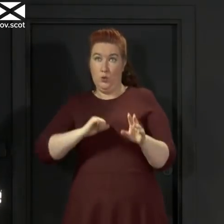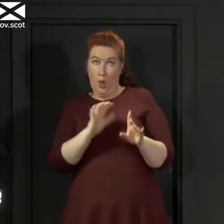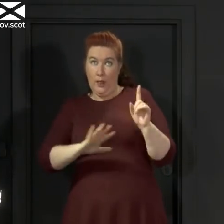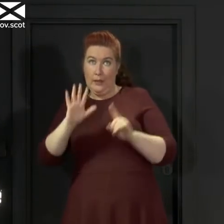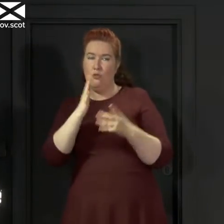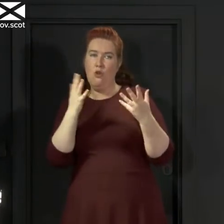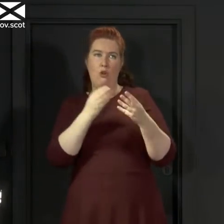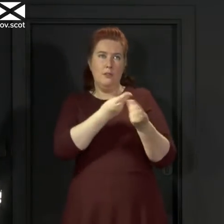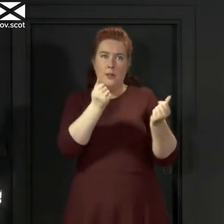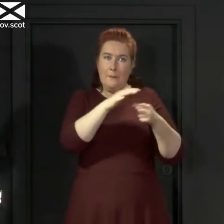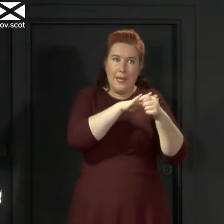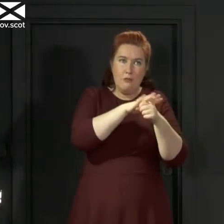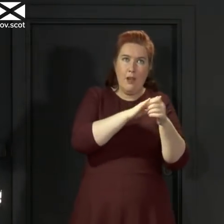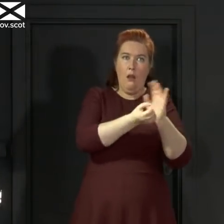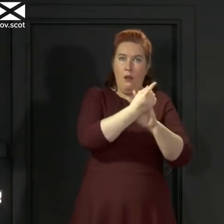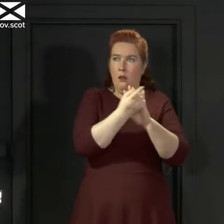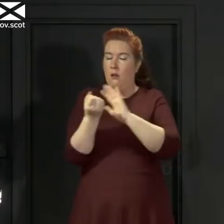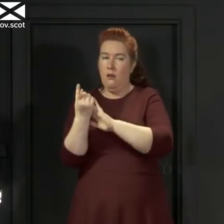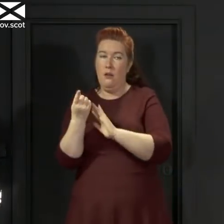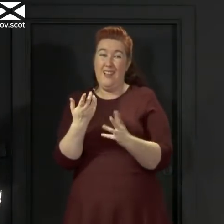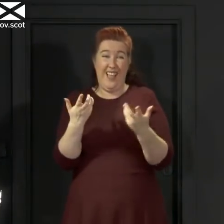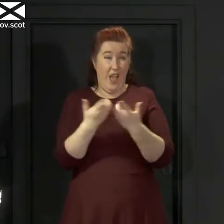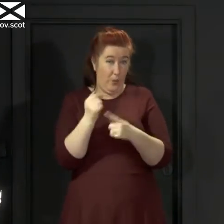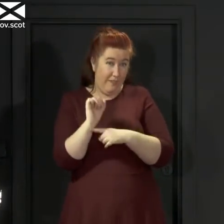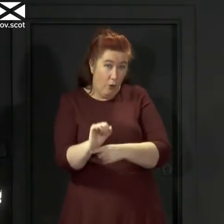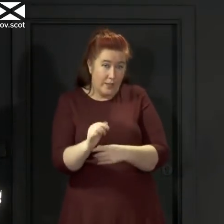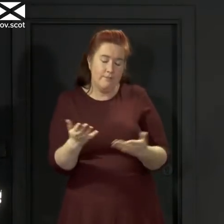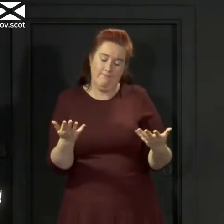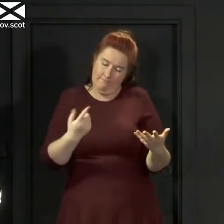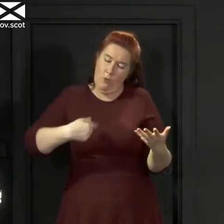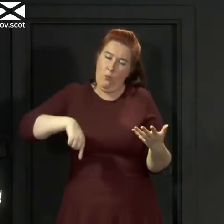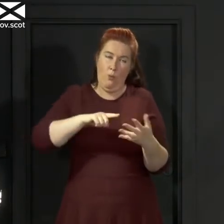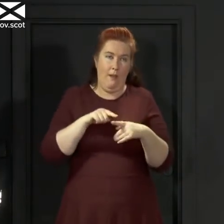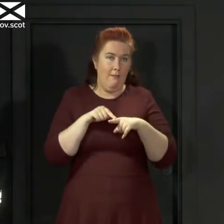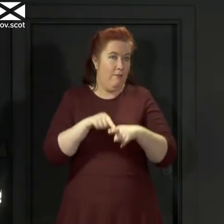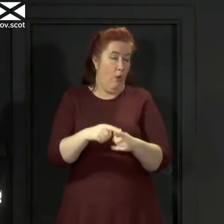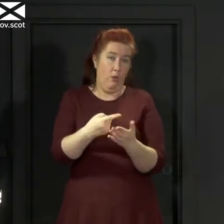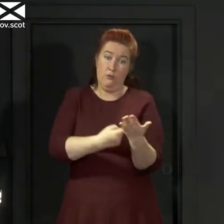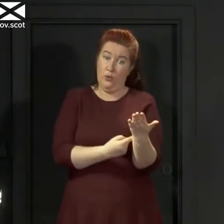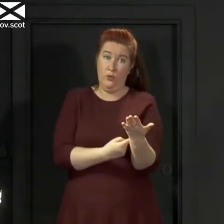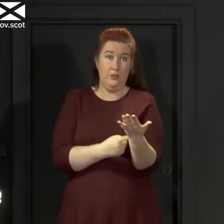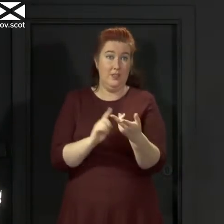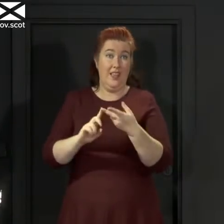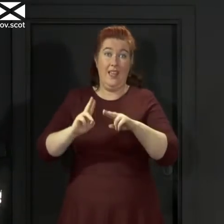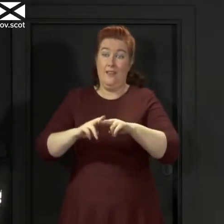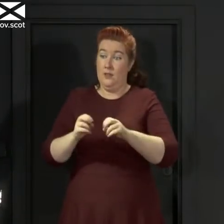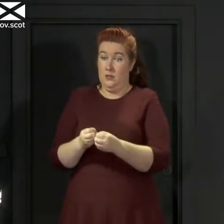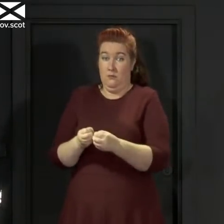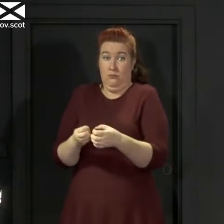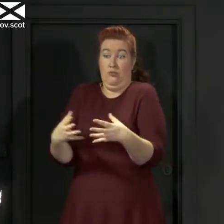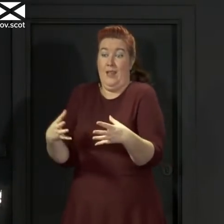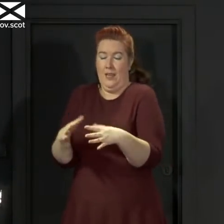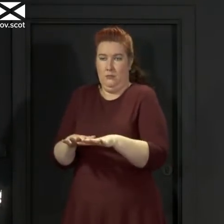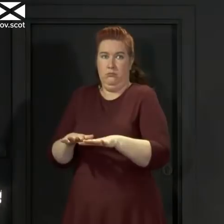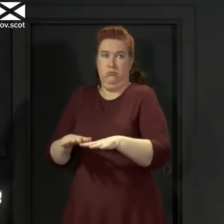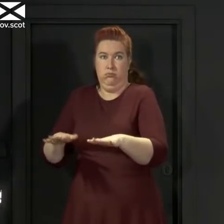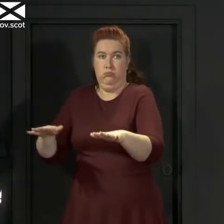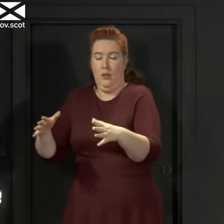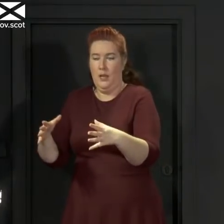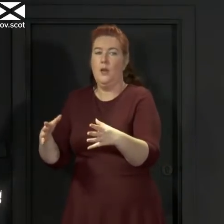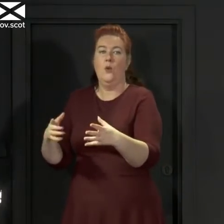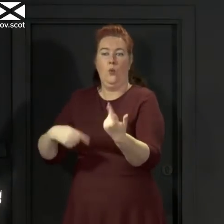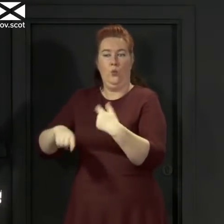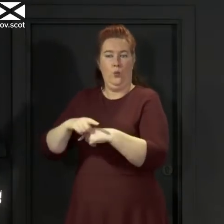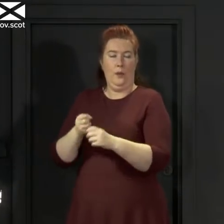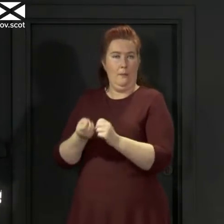avoid this is for all of us to follow the rules to minimise the risk of spread and when we have outbreaks for us to make sure that